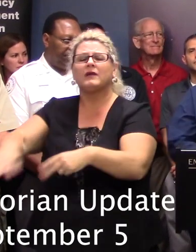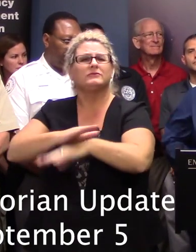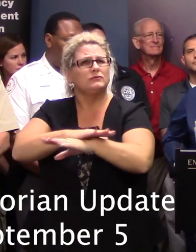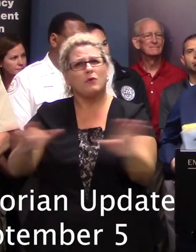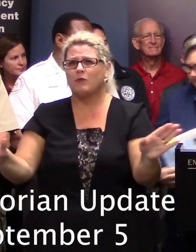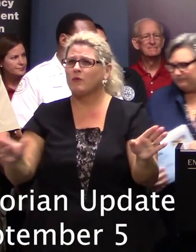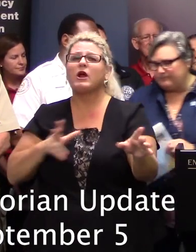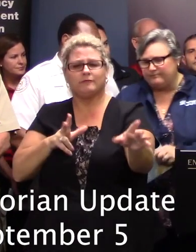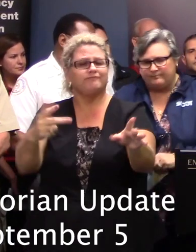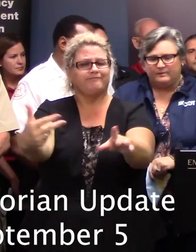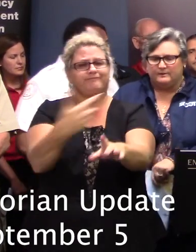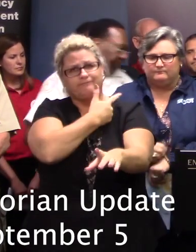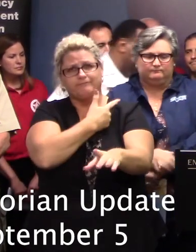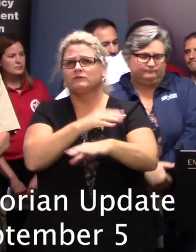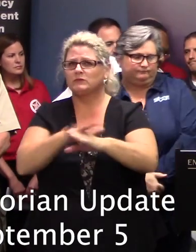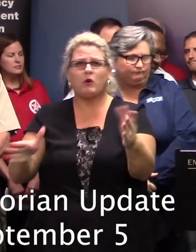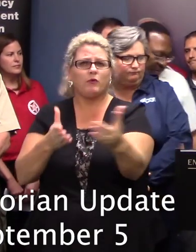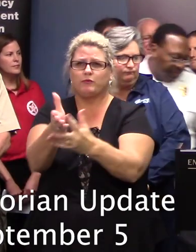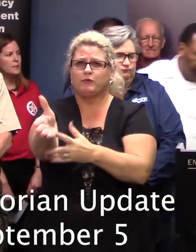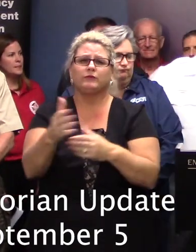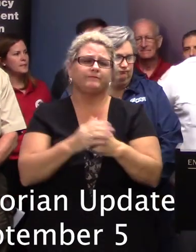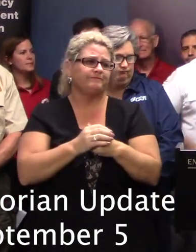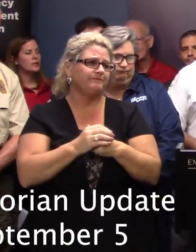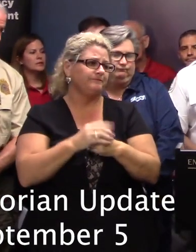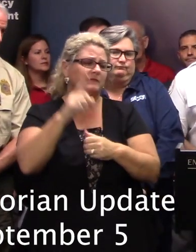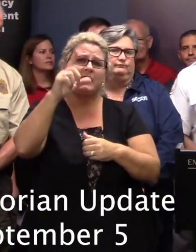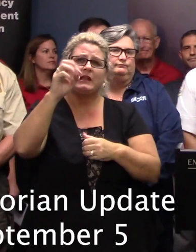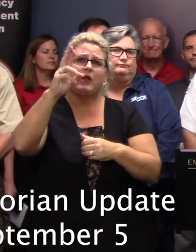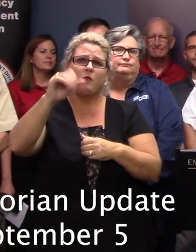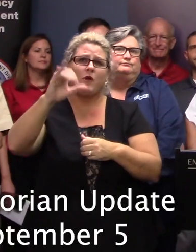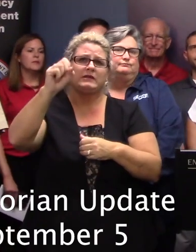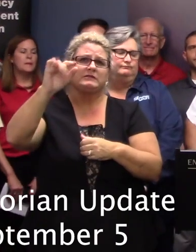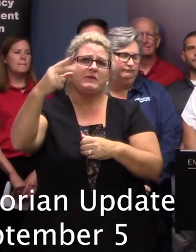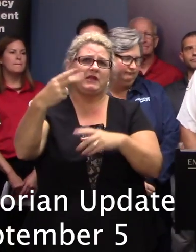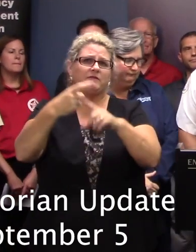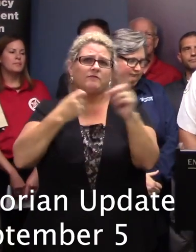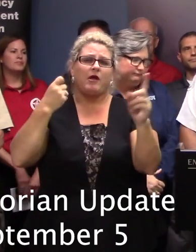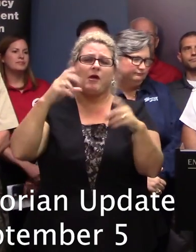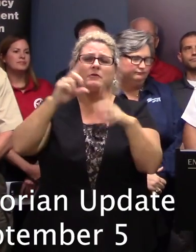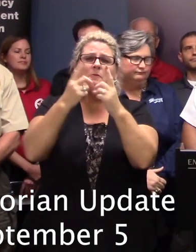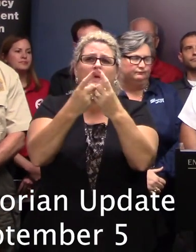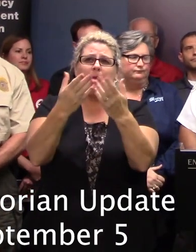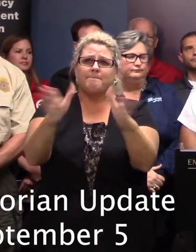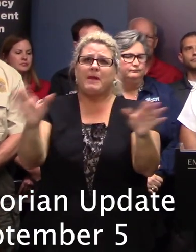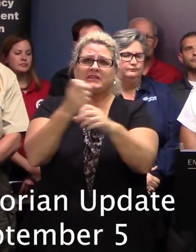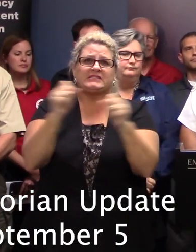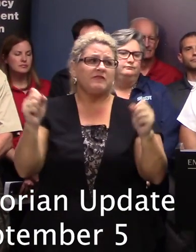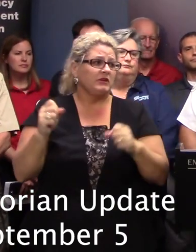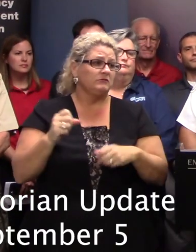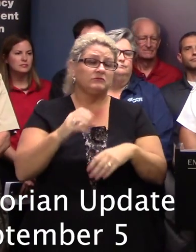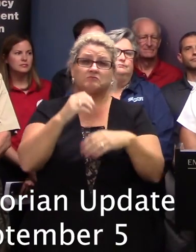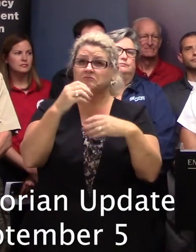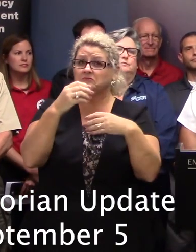Thank you, Governor. Back to Leroy Smith on public safety. Thank you, Governor. There are no reported